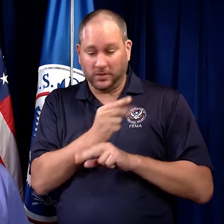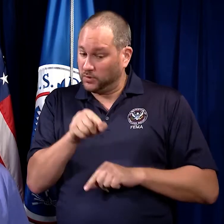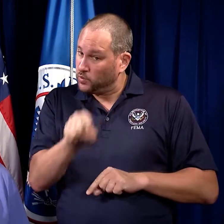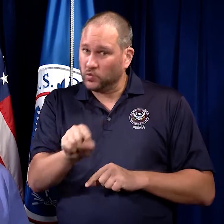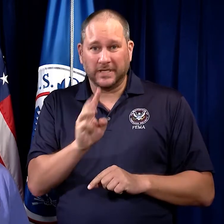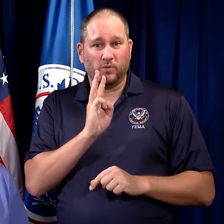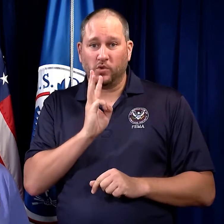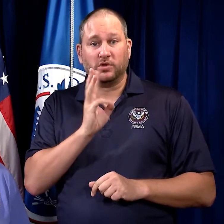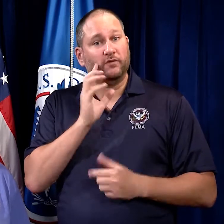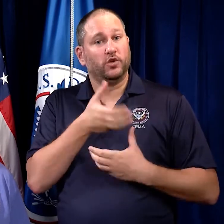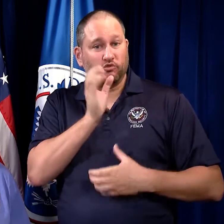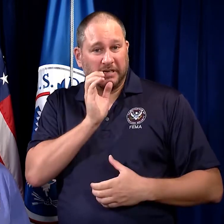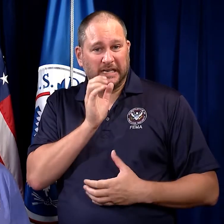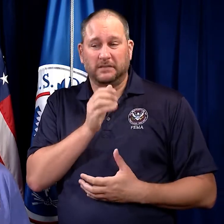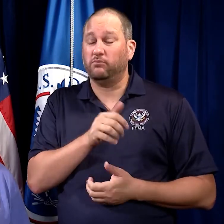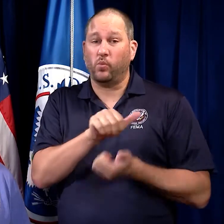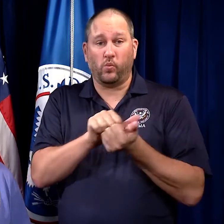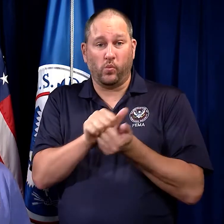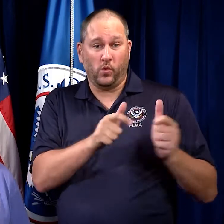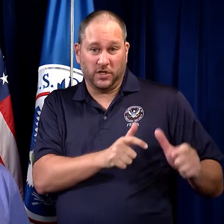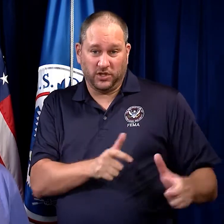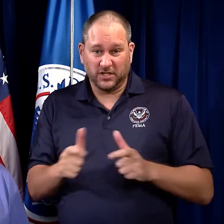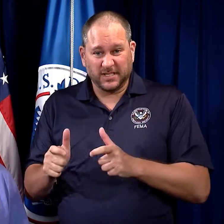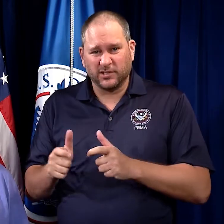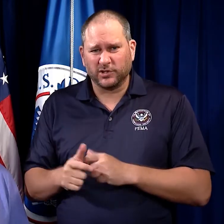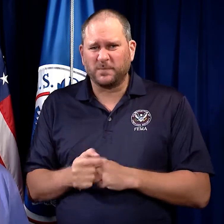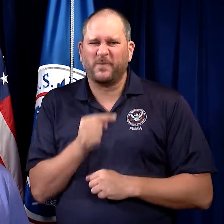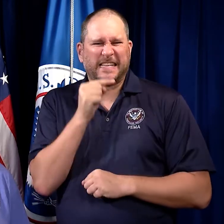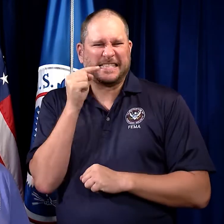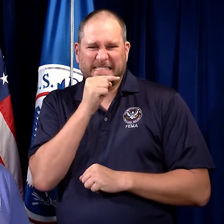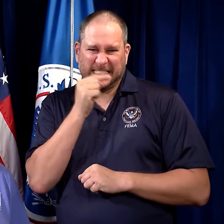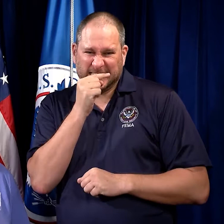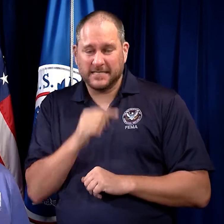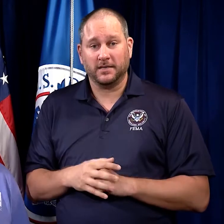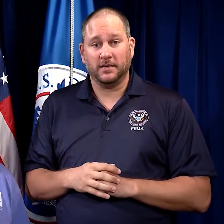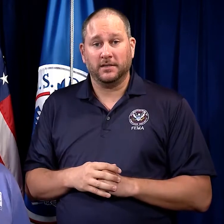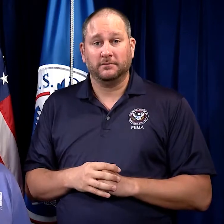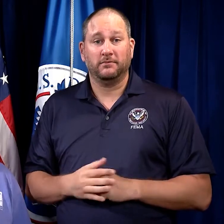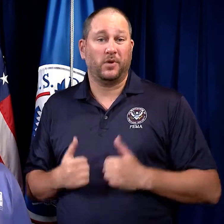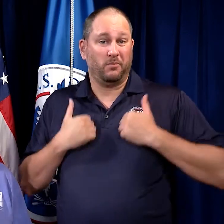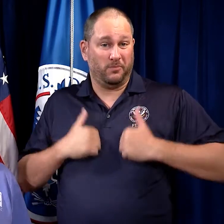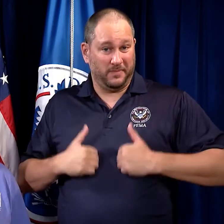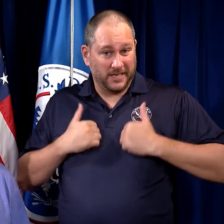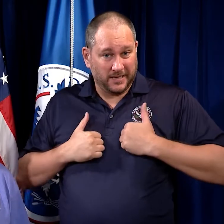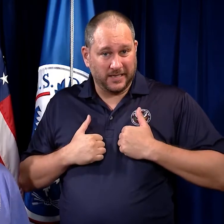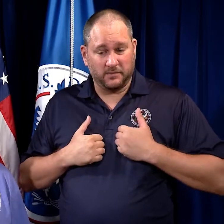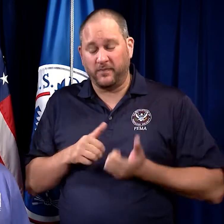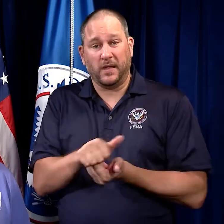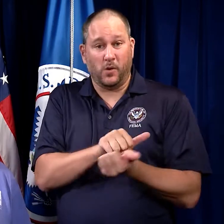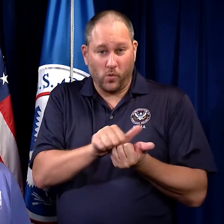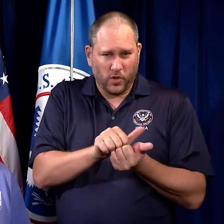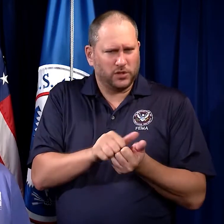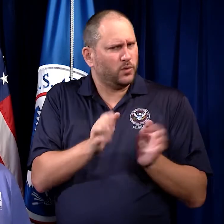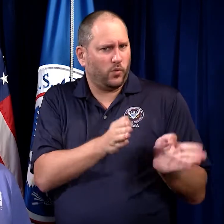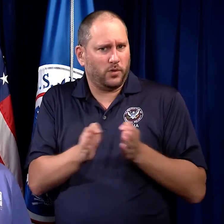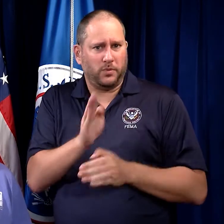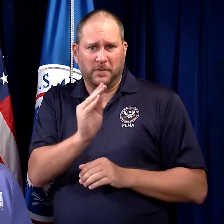use that water for drinking, washing dishes, brushing your teeth, bathing, washing or preparing